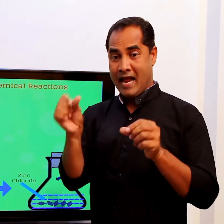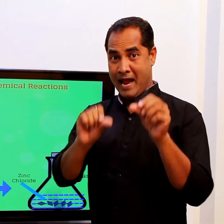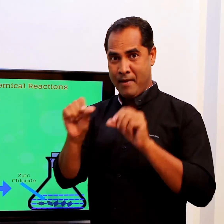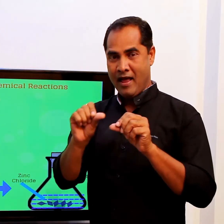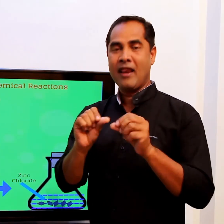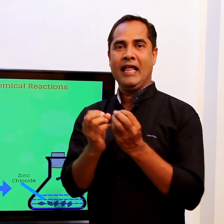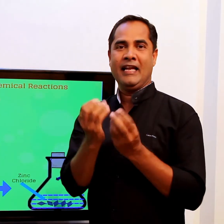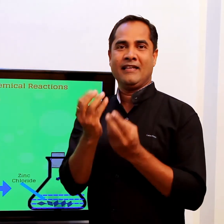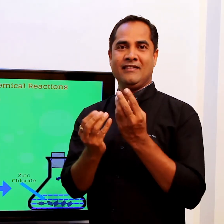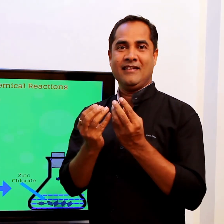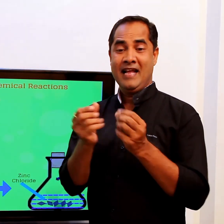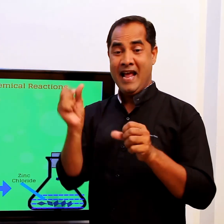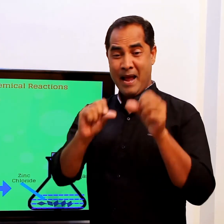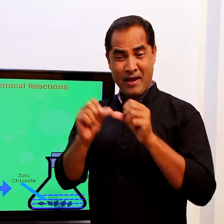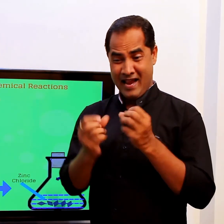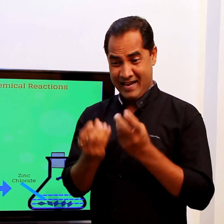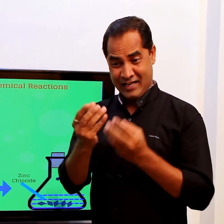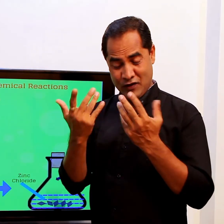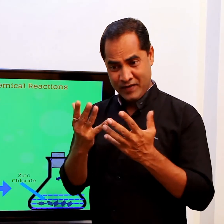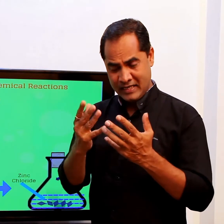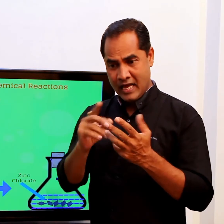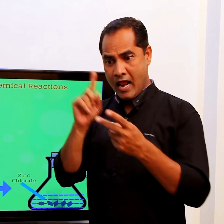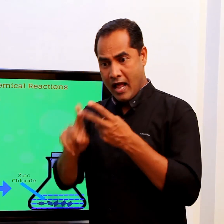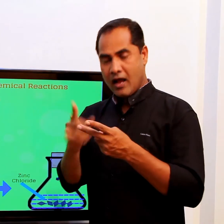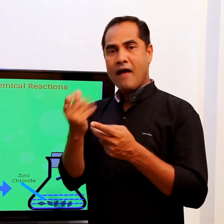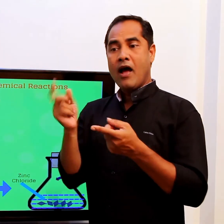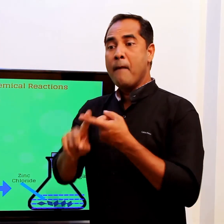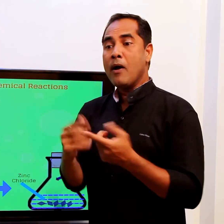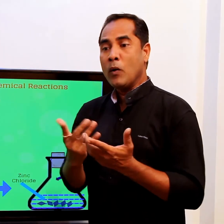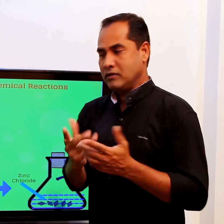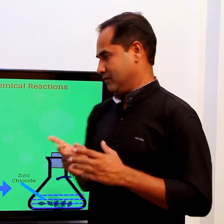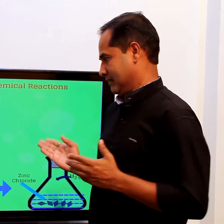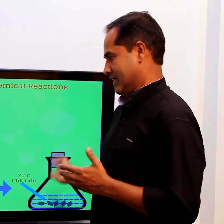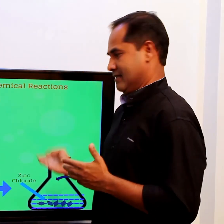the physical structure. All this is is part of chemical reaction.